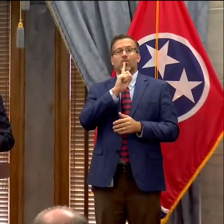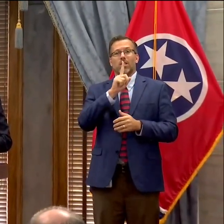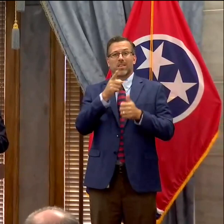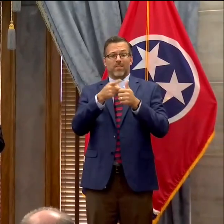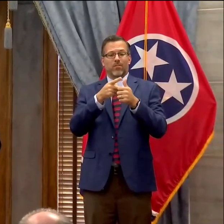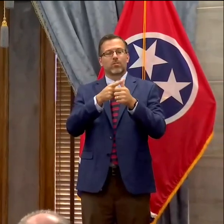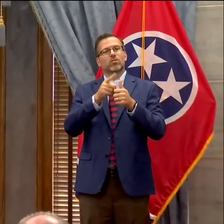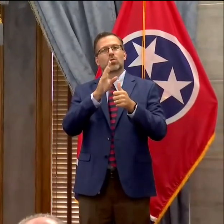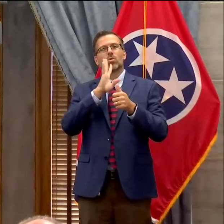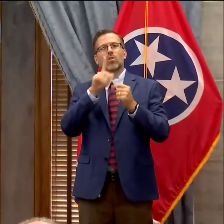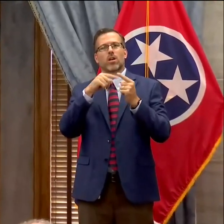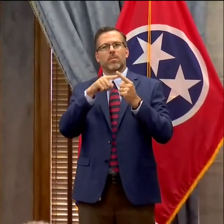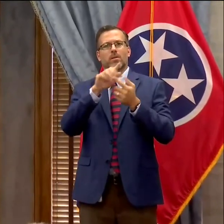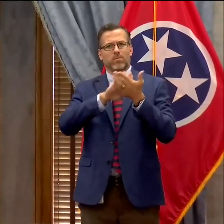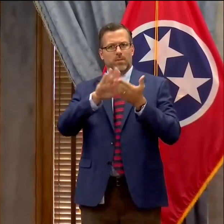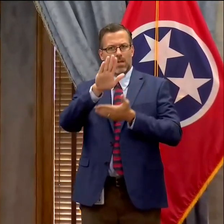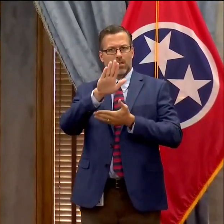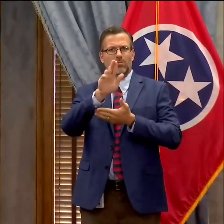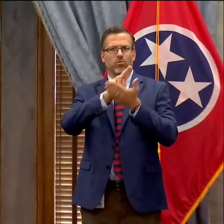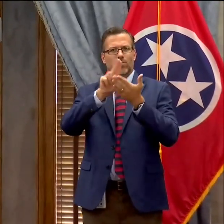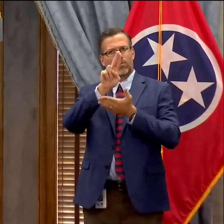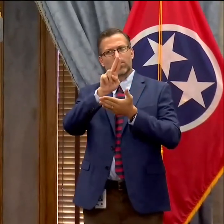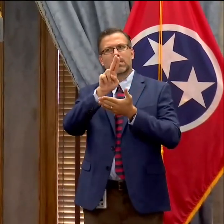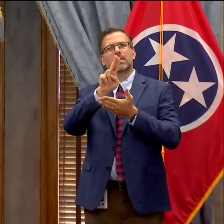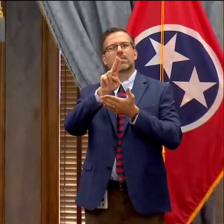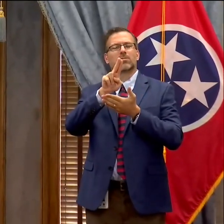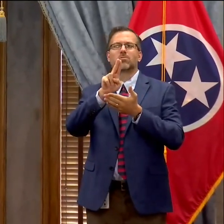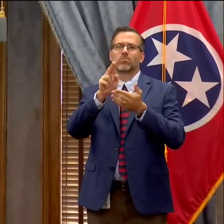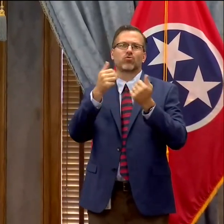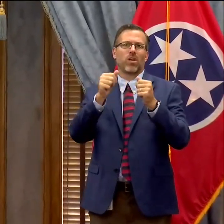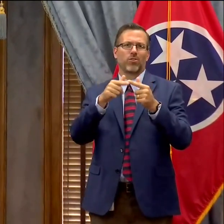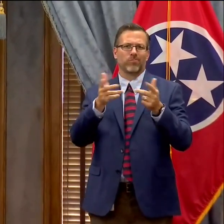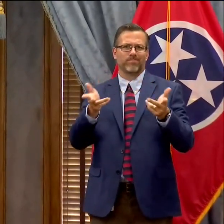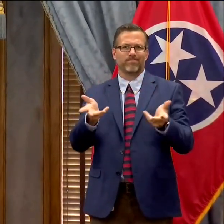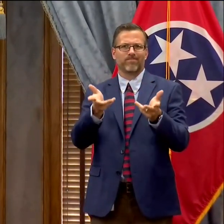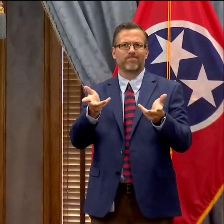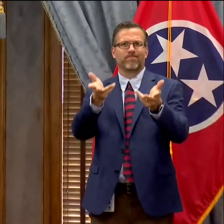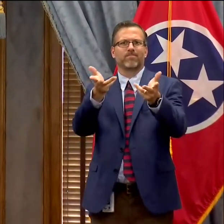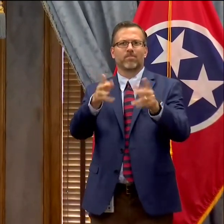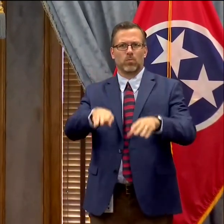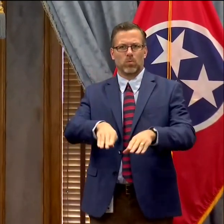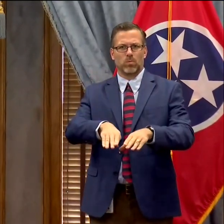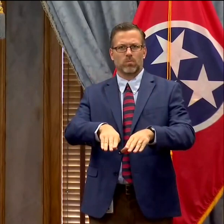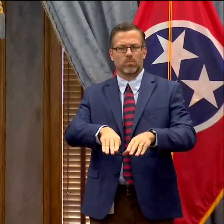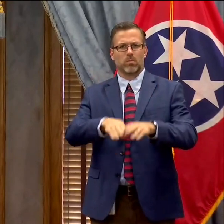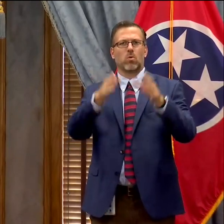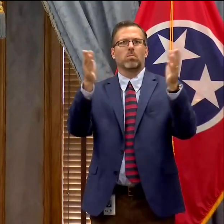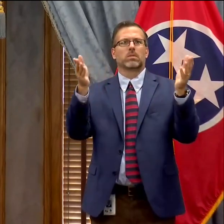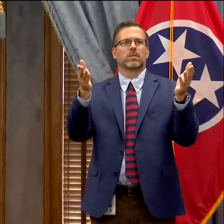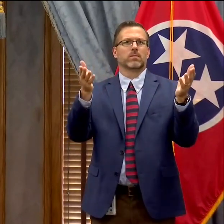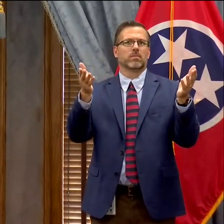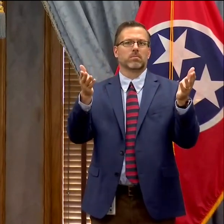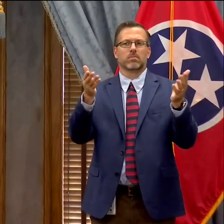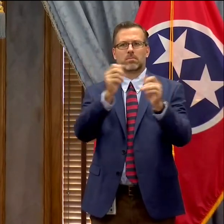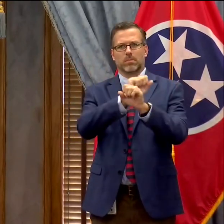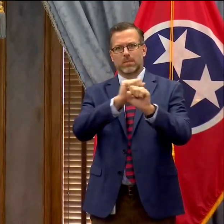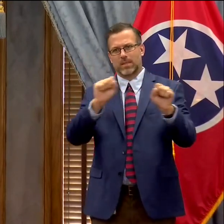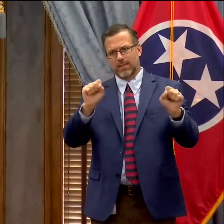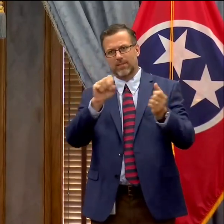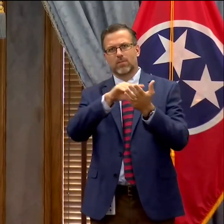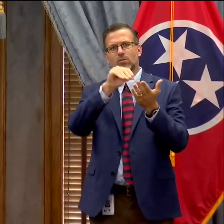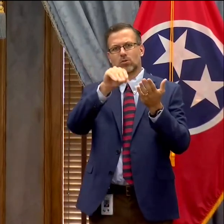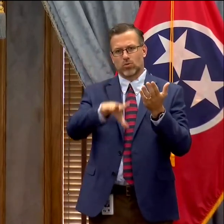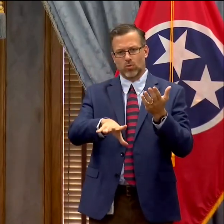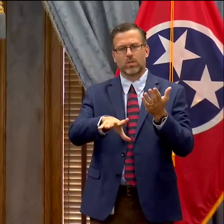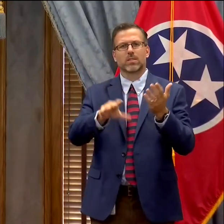higher education and our efforts to get our colleges and universities in a place where the students can